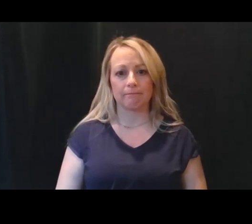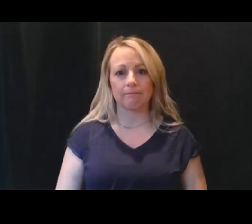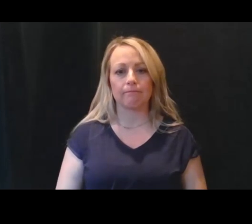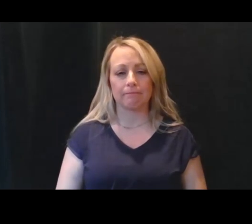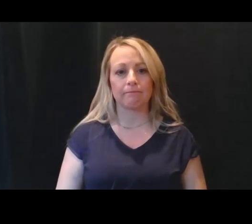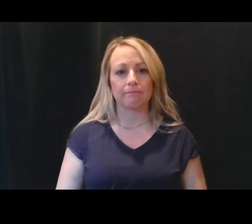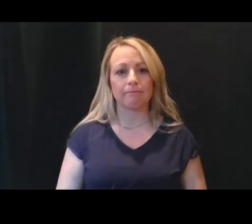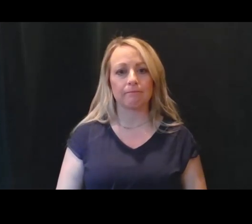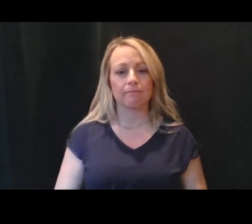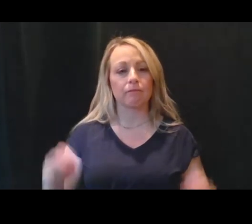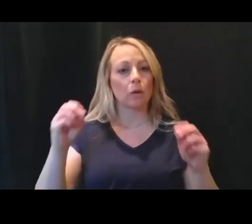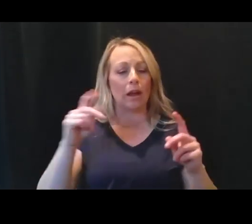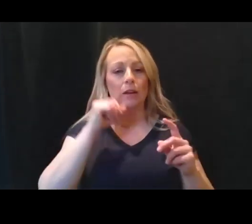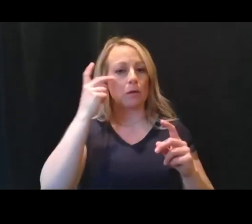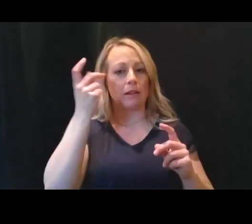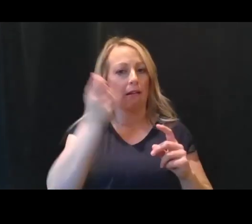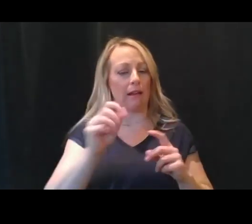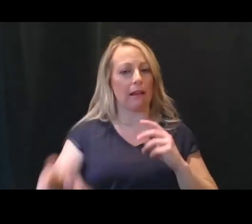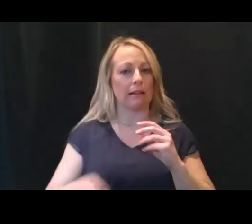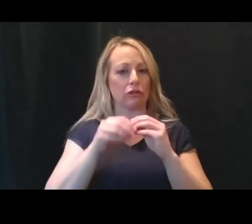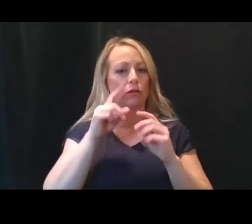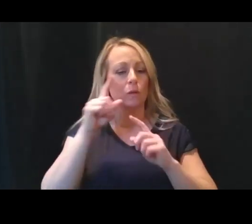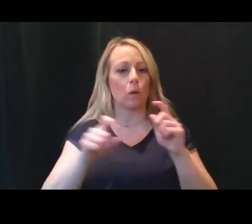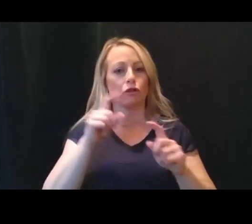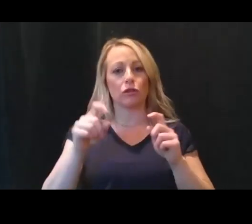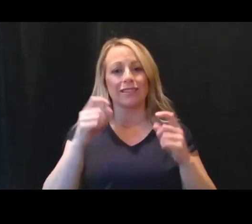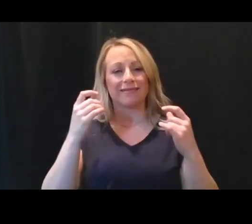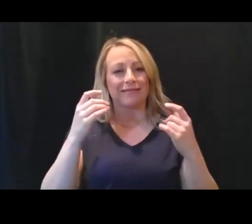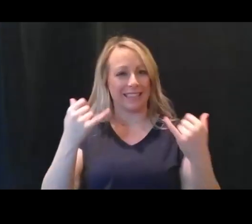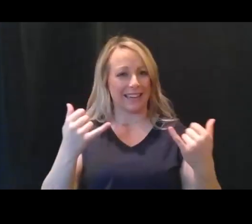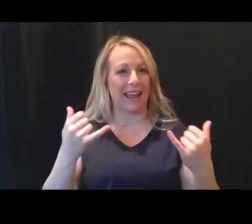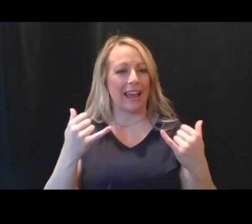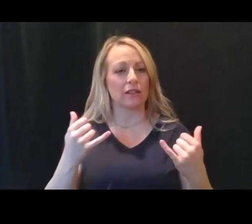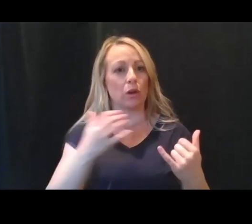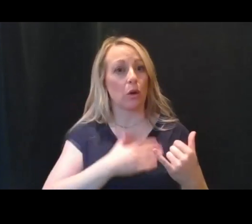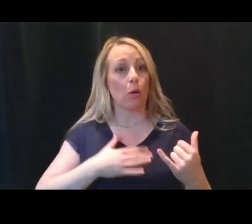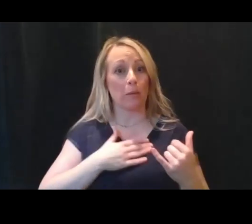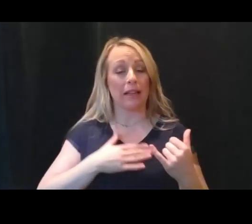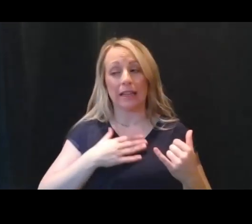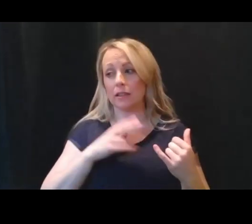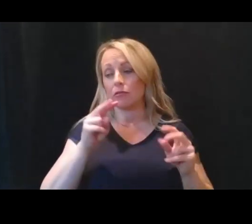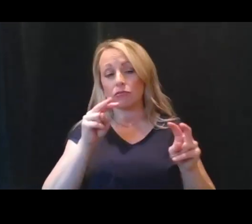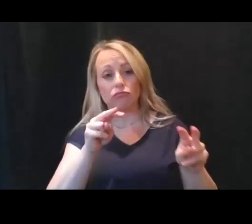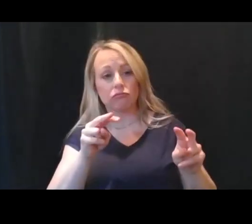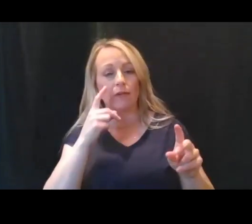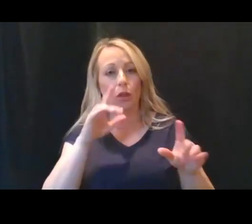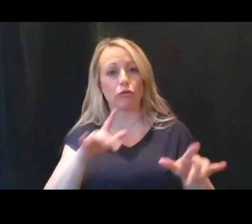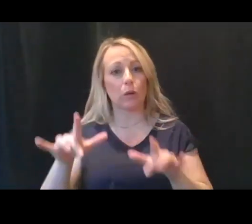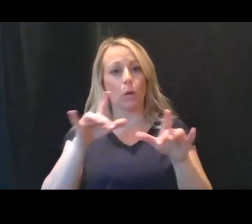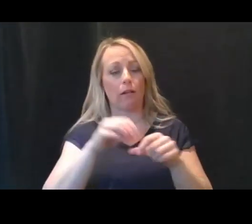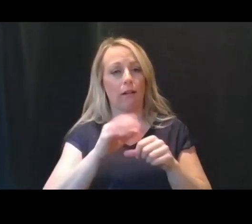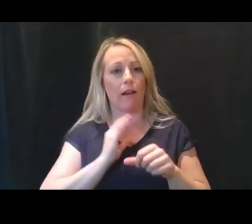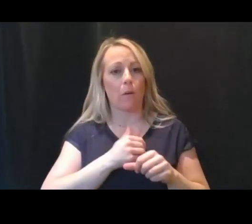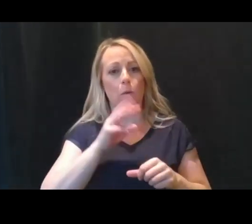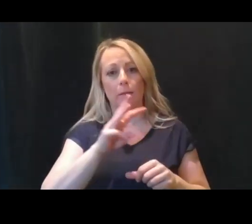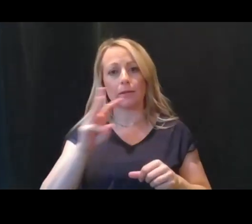Okay, I don't see any additional questions or any questions yet today. So please look for this recording on our website, look for the press release that will